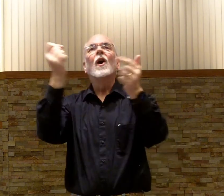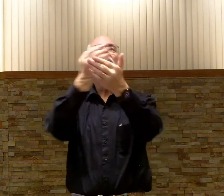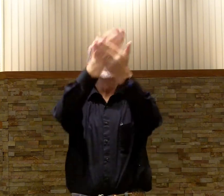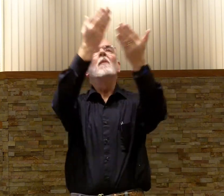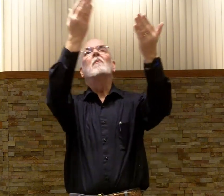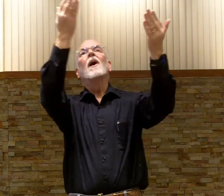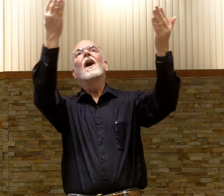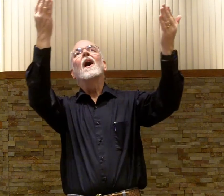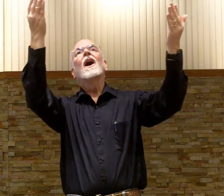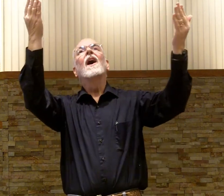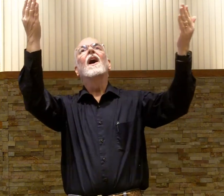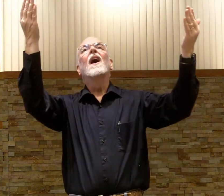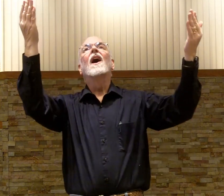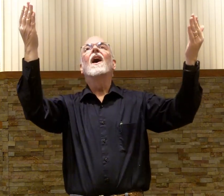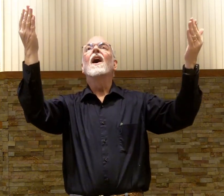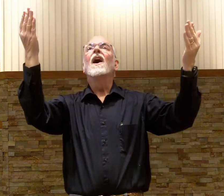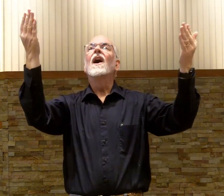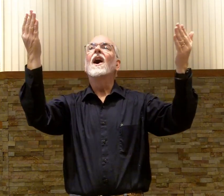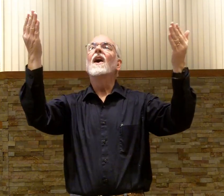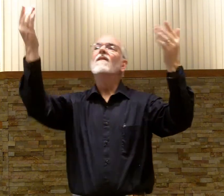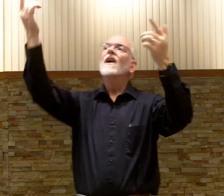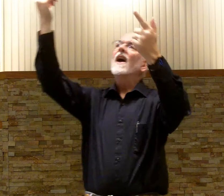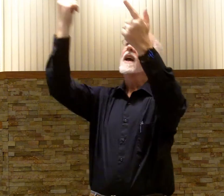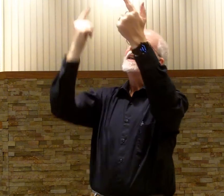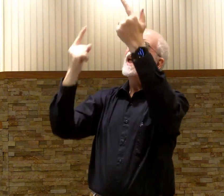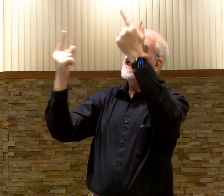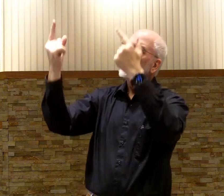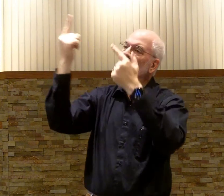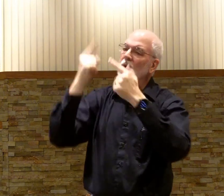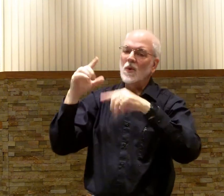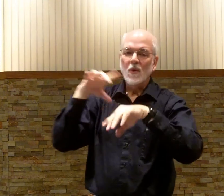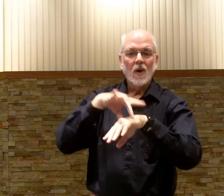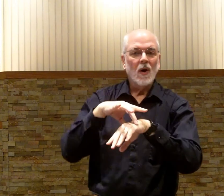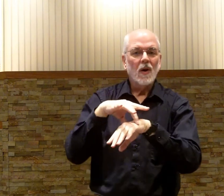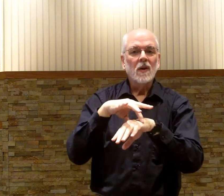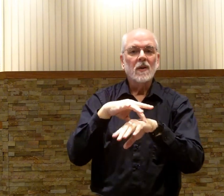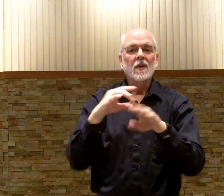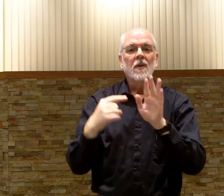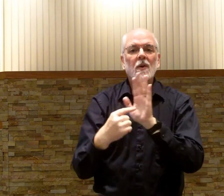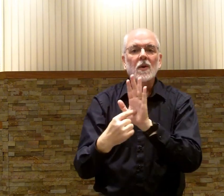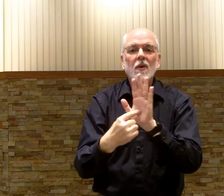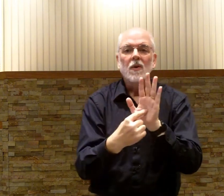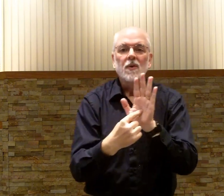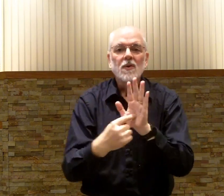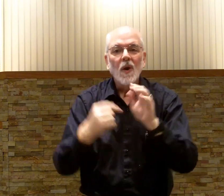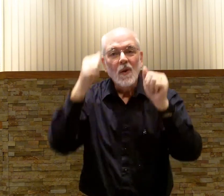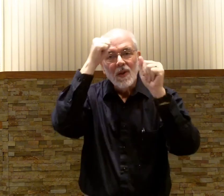above came to earth to show the